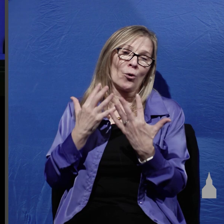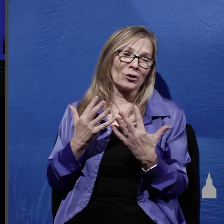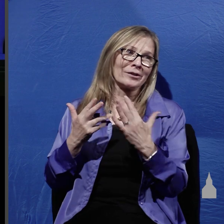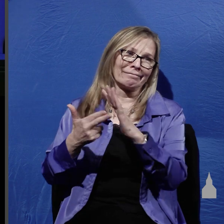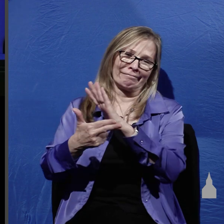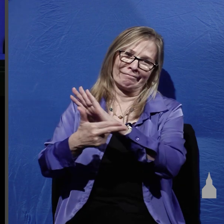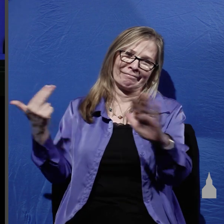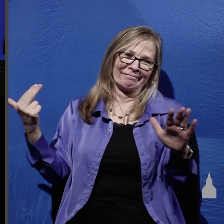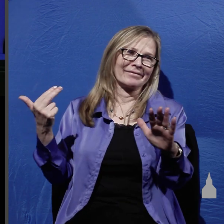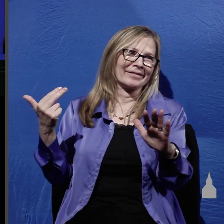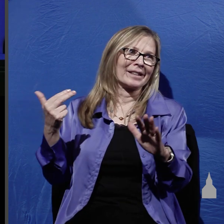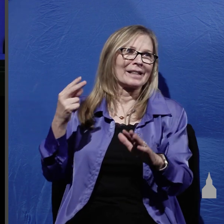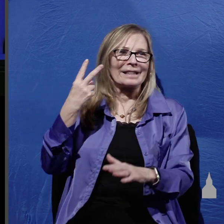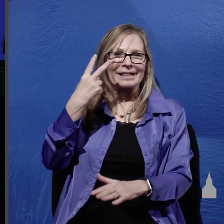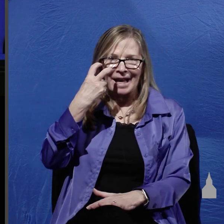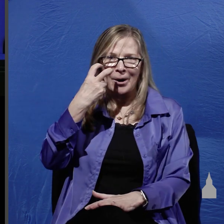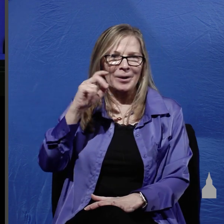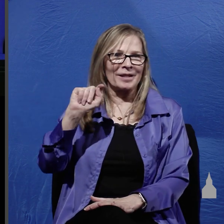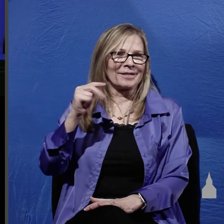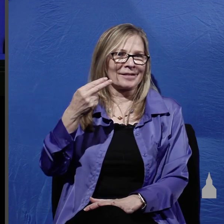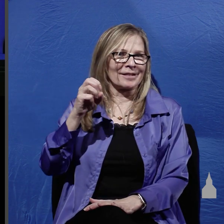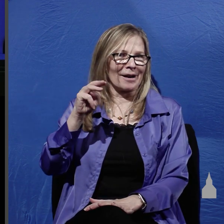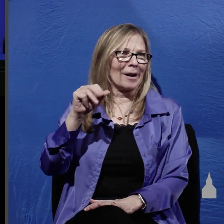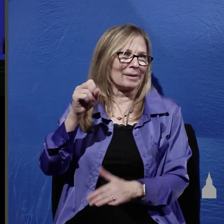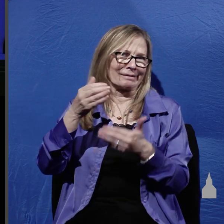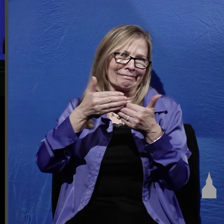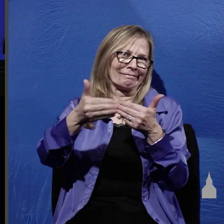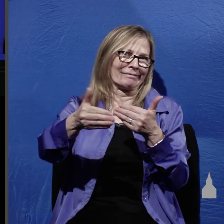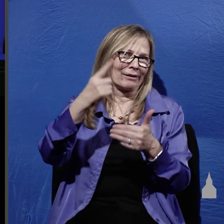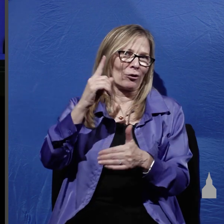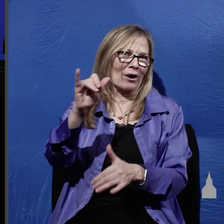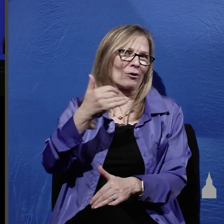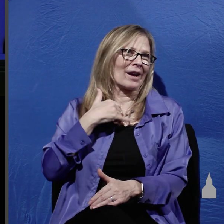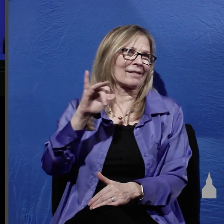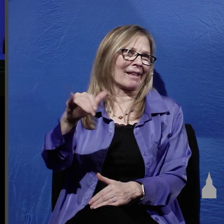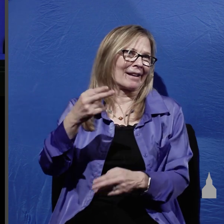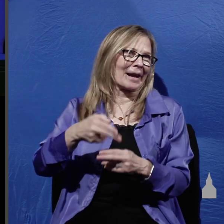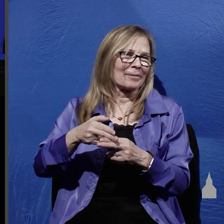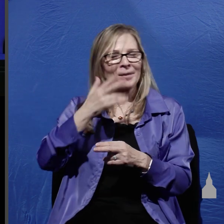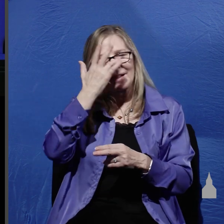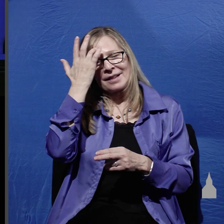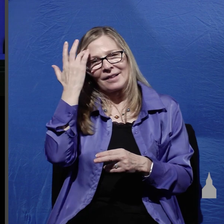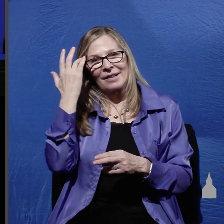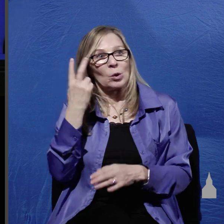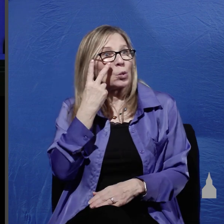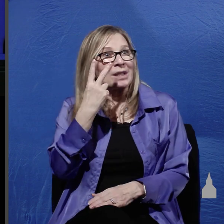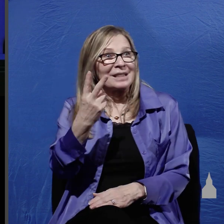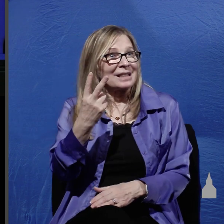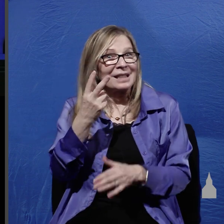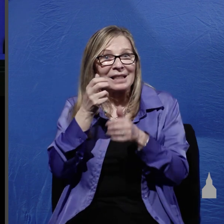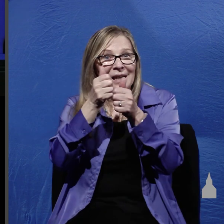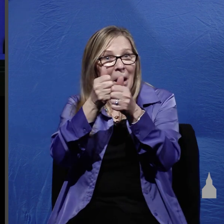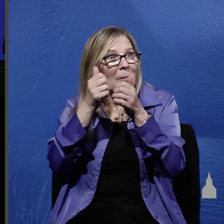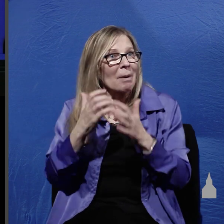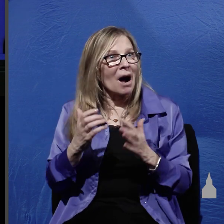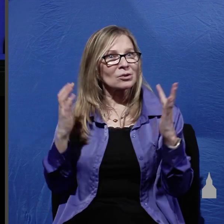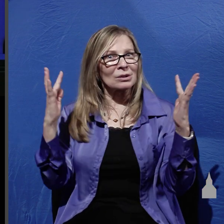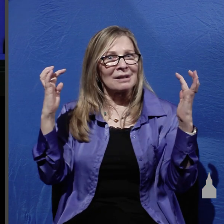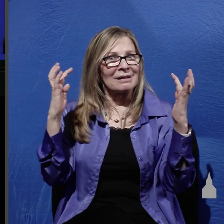doubting Thomas and this is why we see the apostles huddled together behind closed doors in the